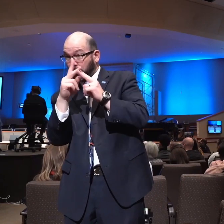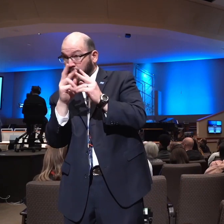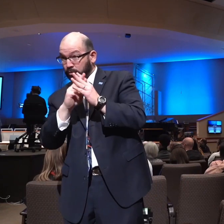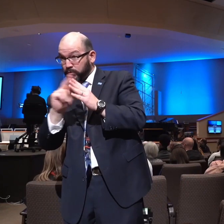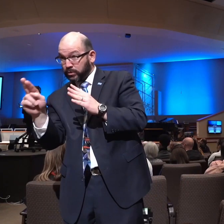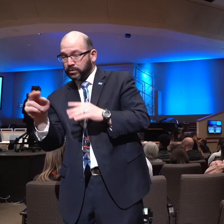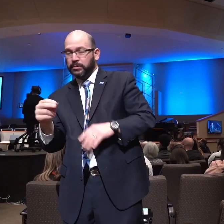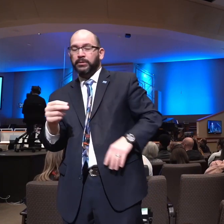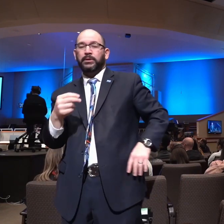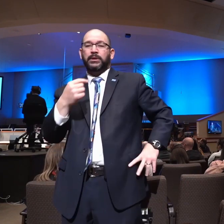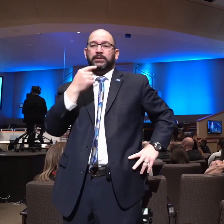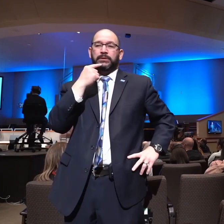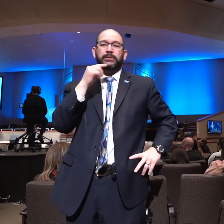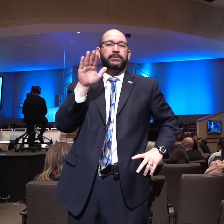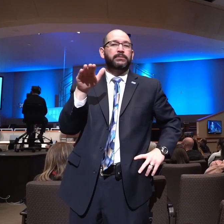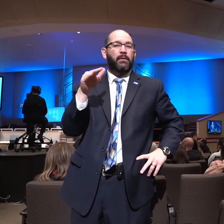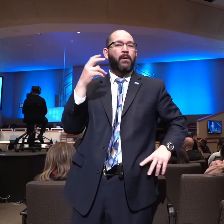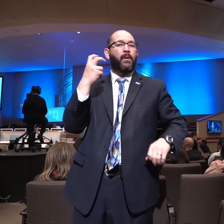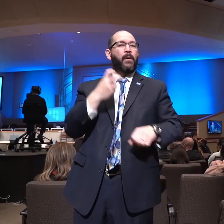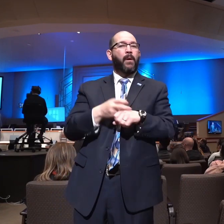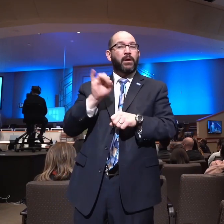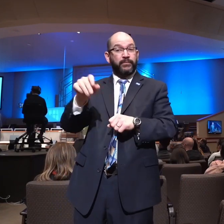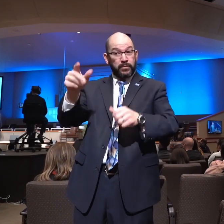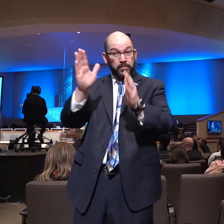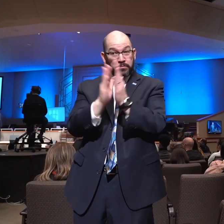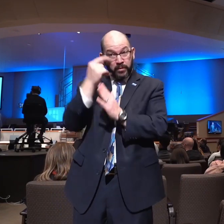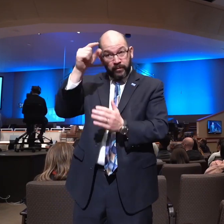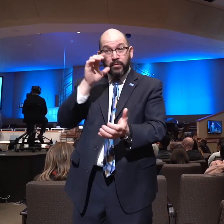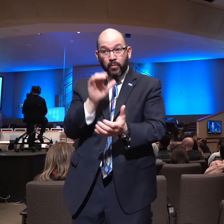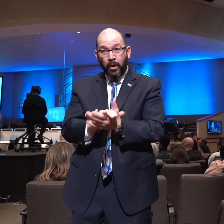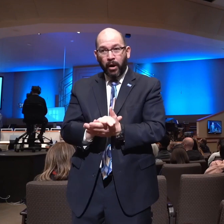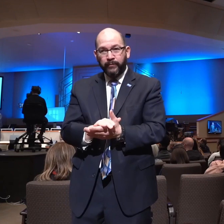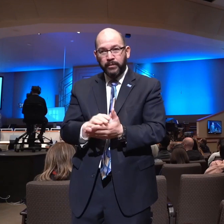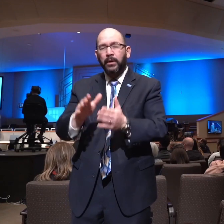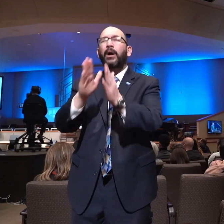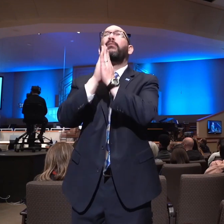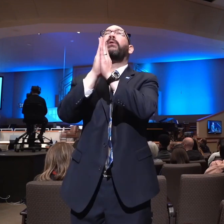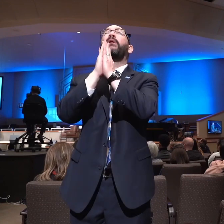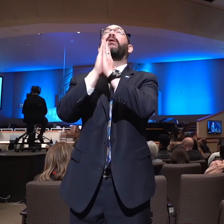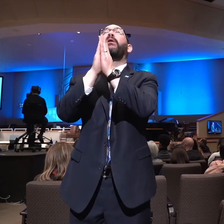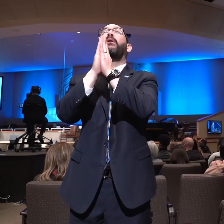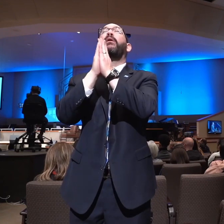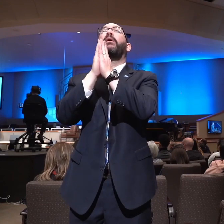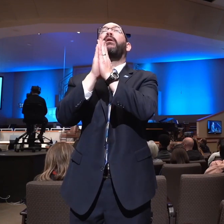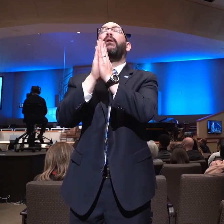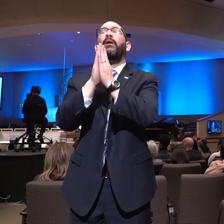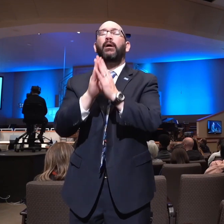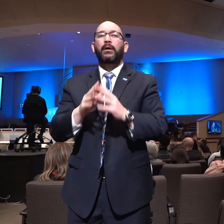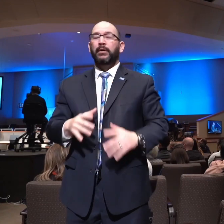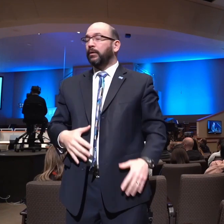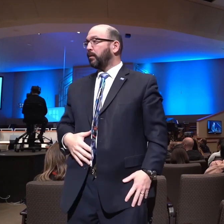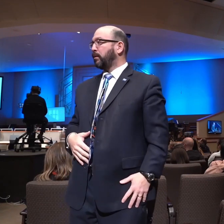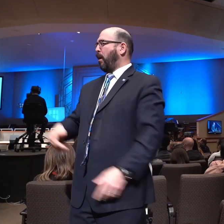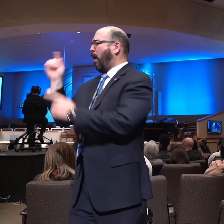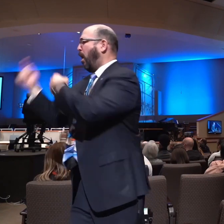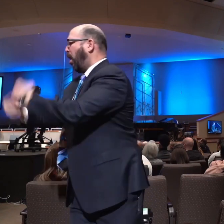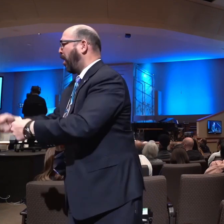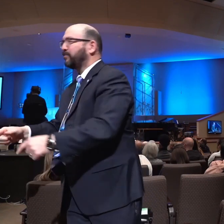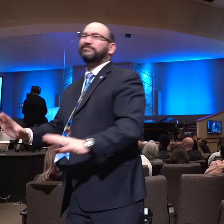praying for your wife and get up and argue with her. Pray for your children. I pray for my children every day, though